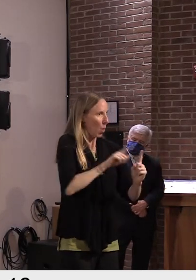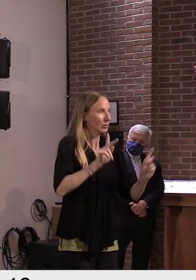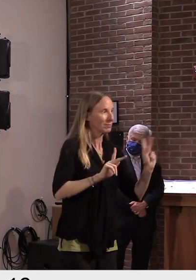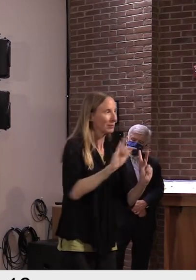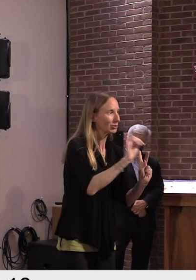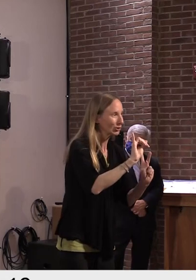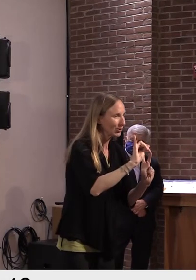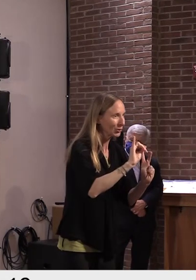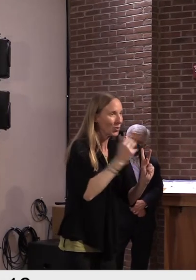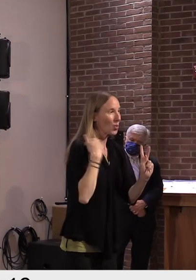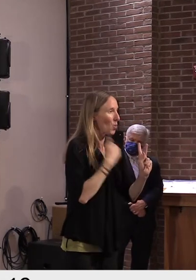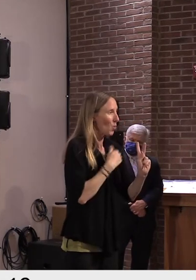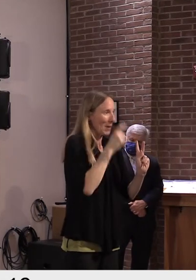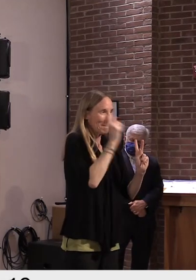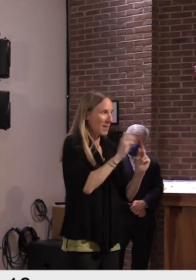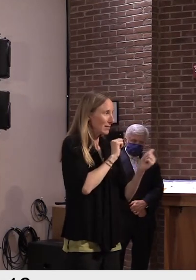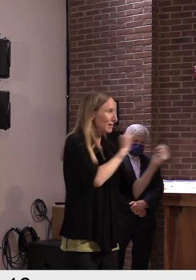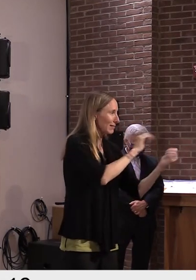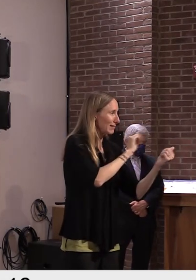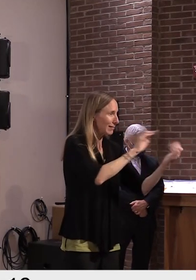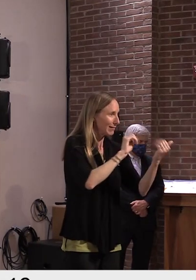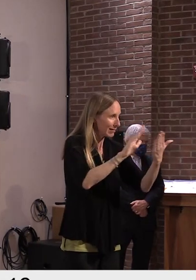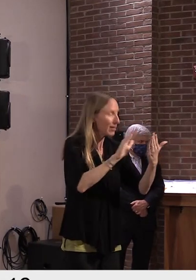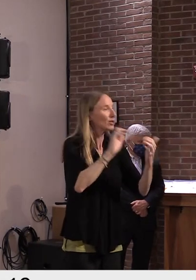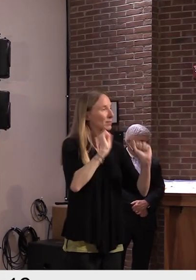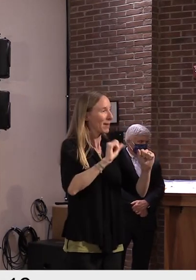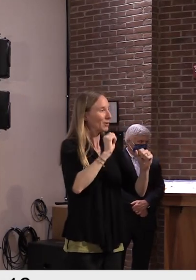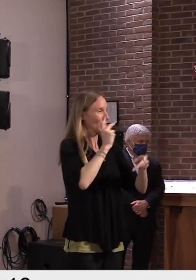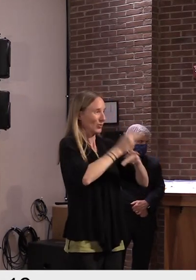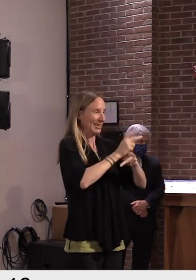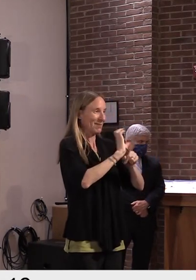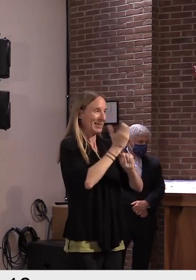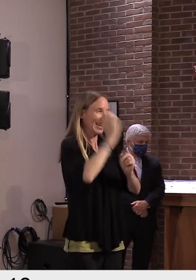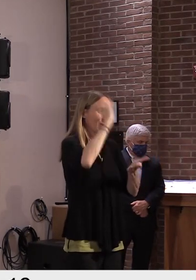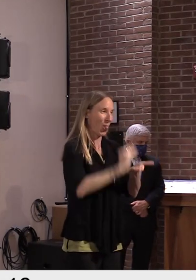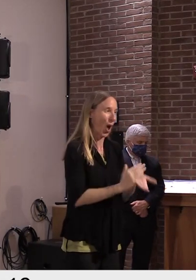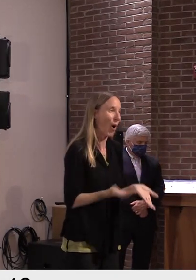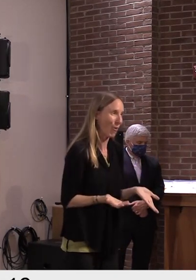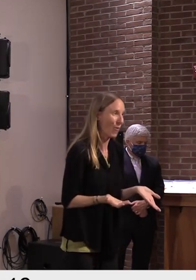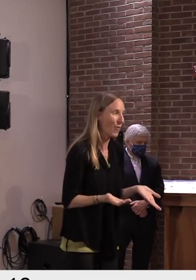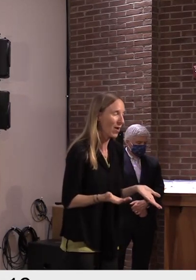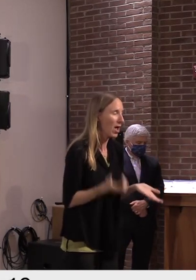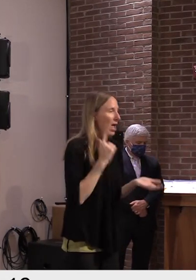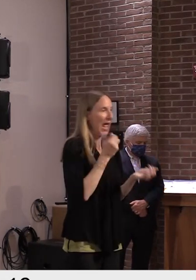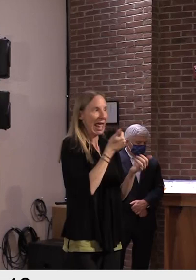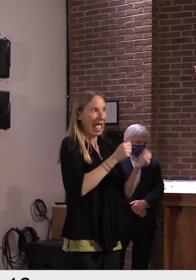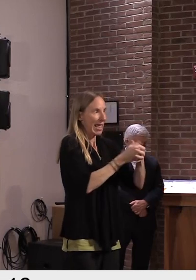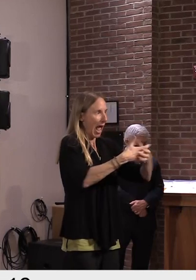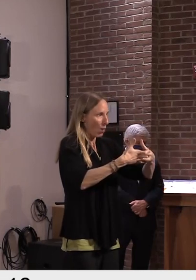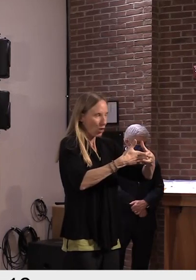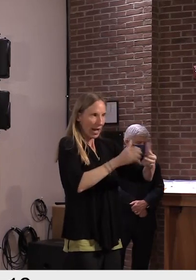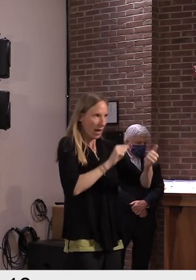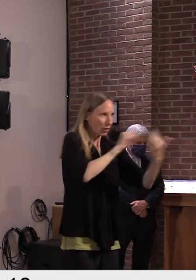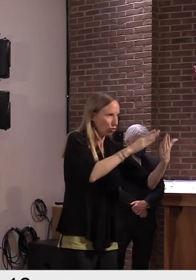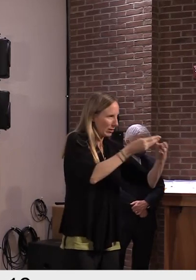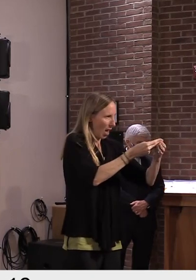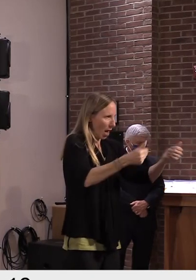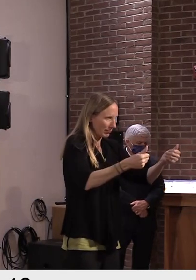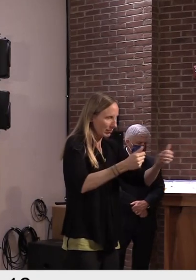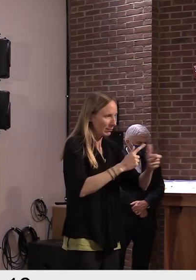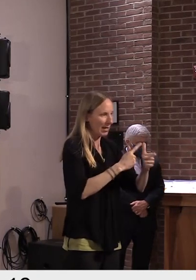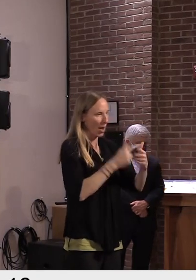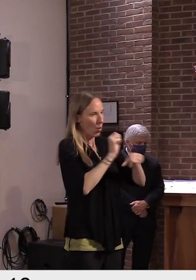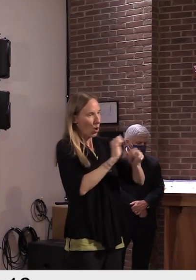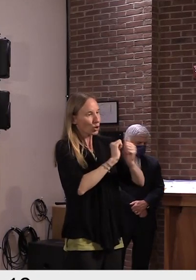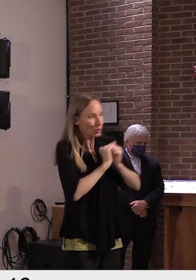for every Vermonter year, where we will be able to keep cases low, stamp out any outbreaks, and work together to navigate